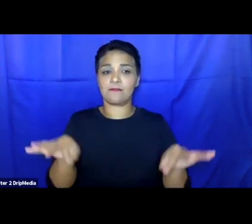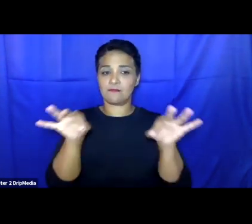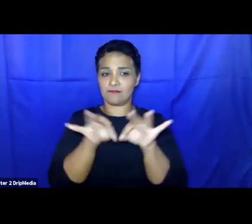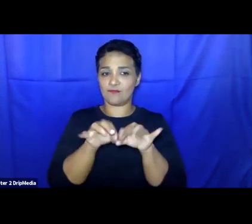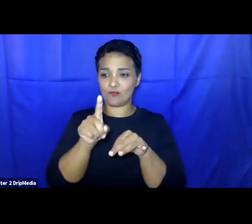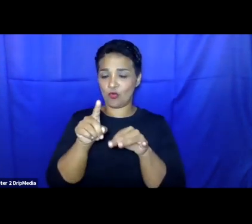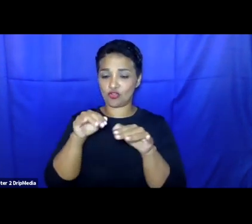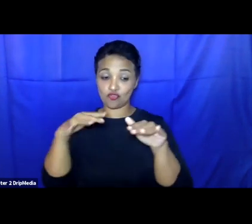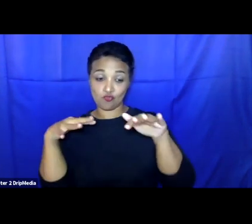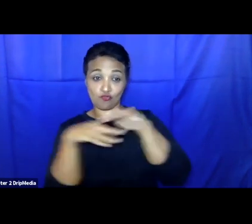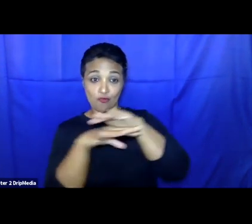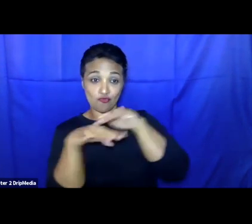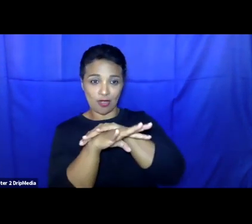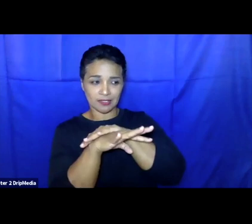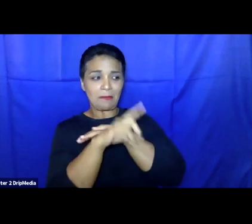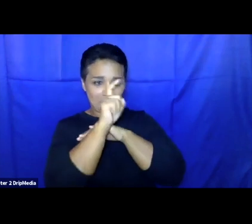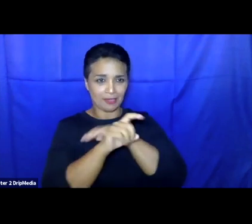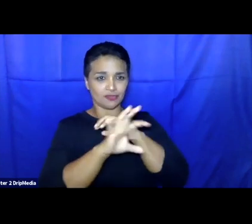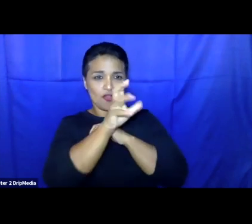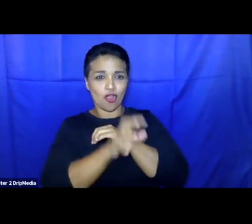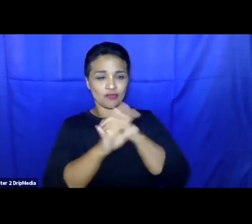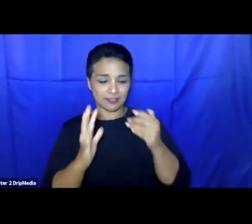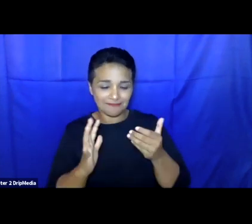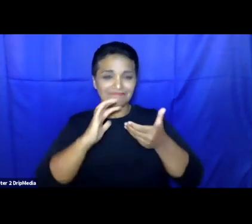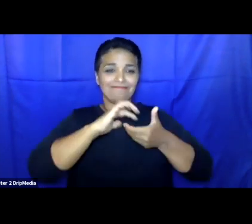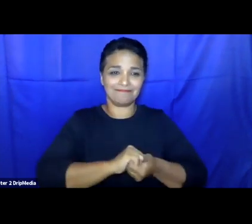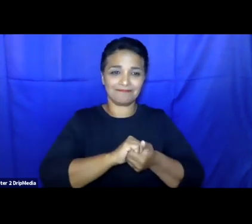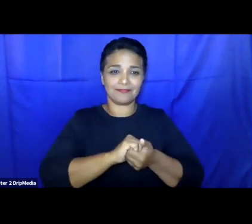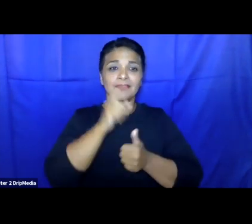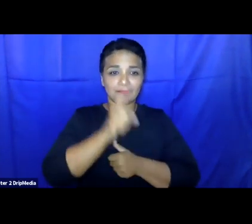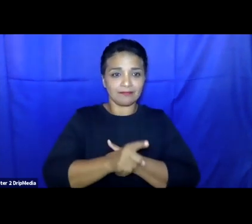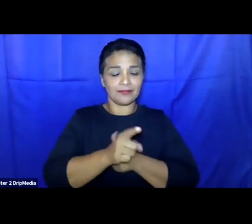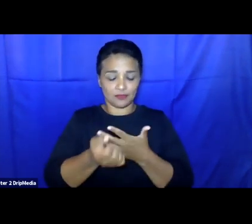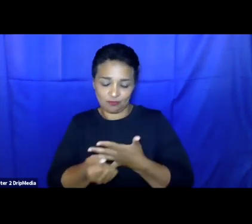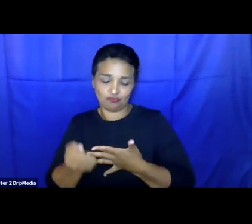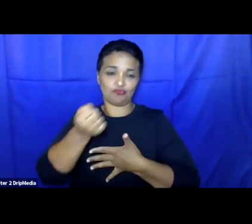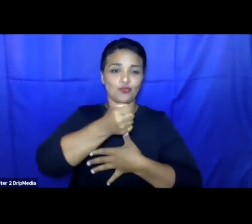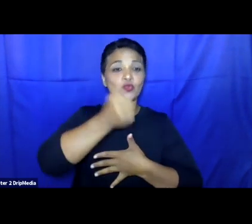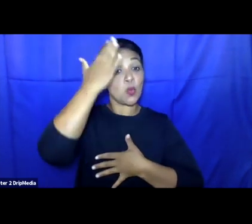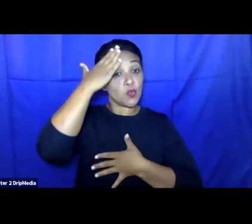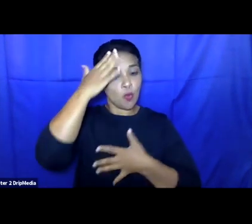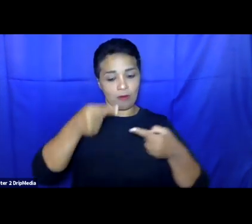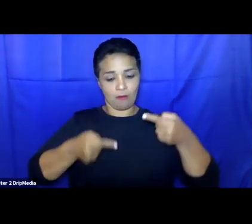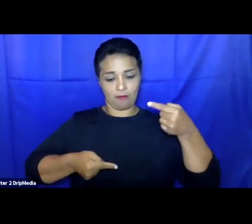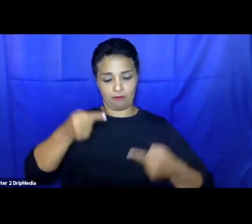because of the spirit and political will that really is about